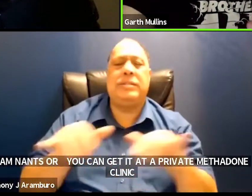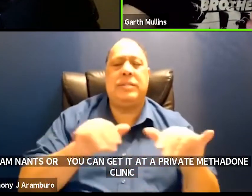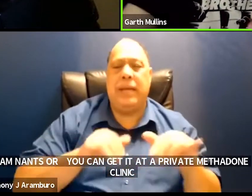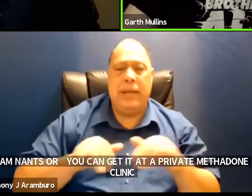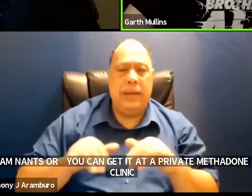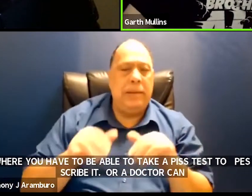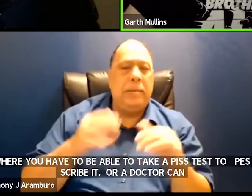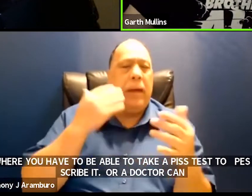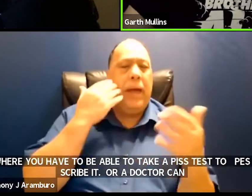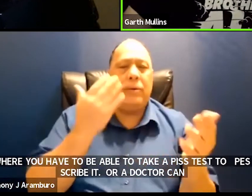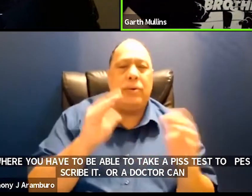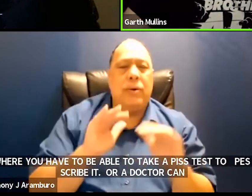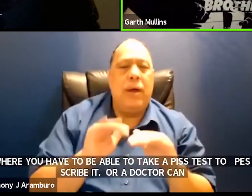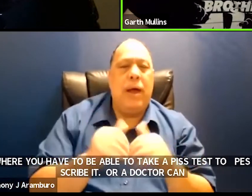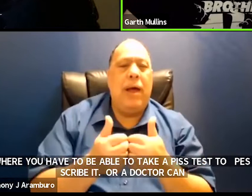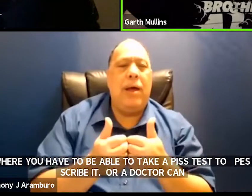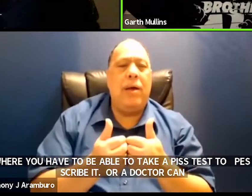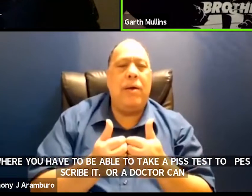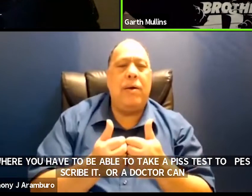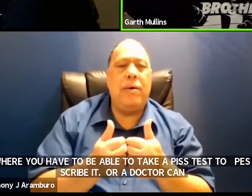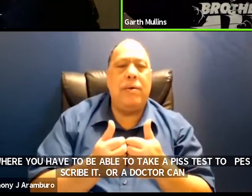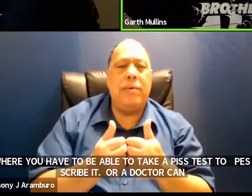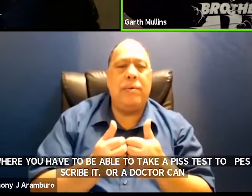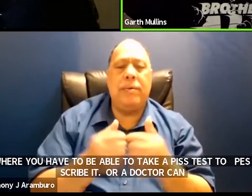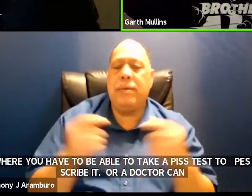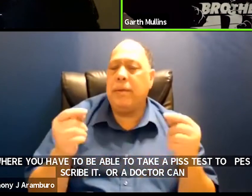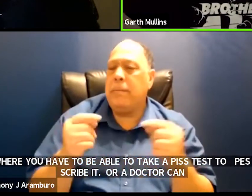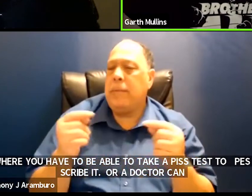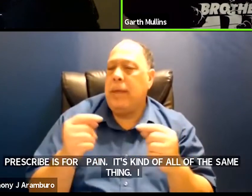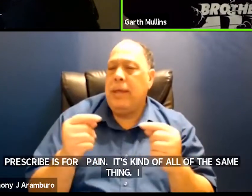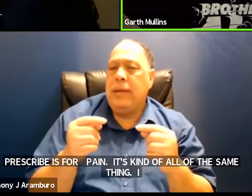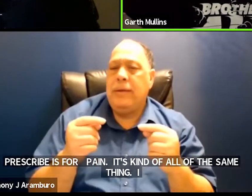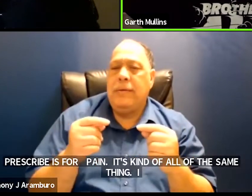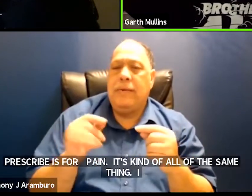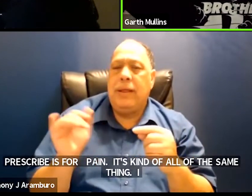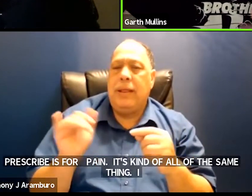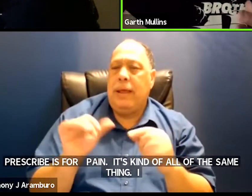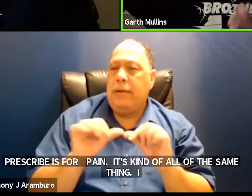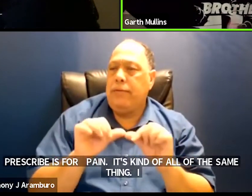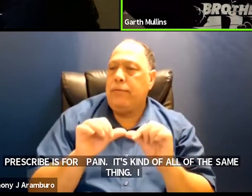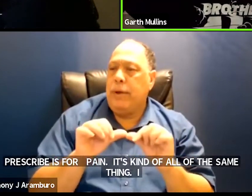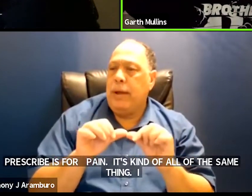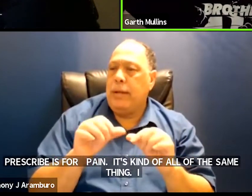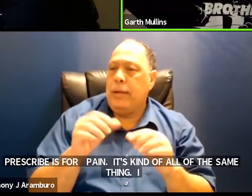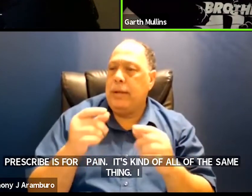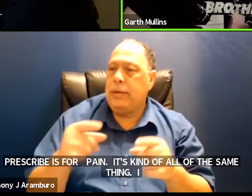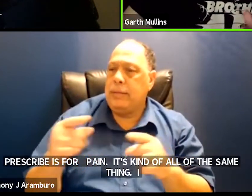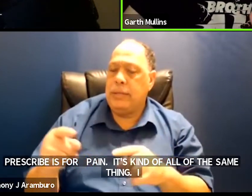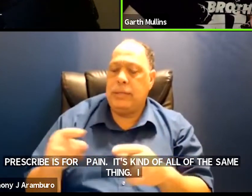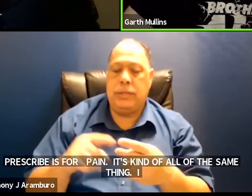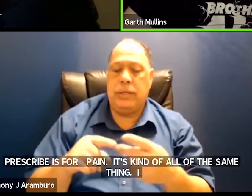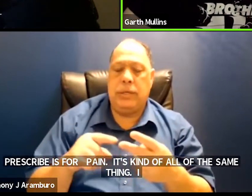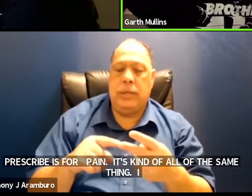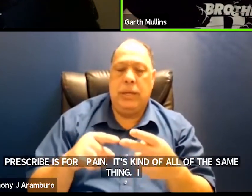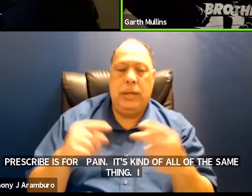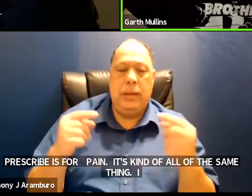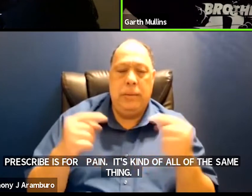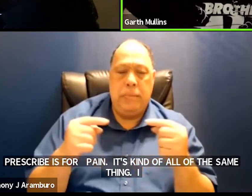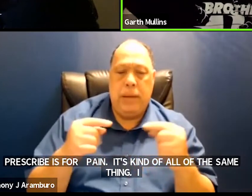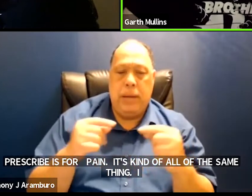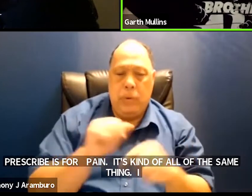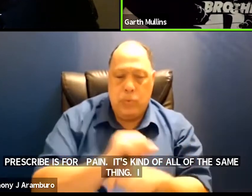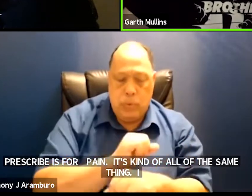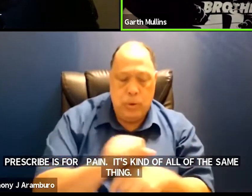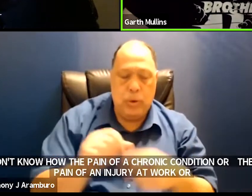how um you know the the pain of a uh like a chronic condition or the pain of an injury at work or the pain of ptsd